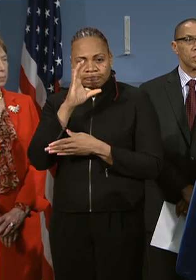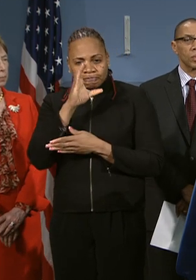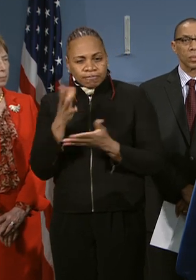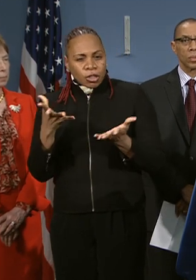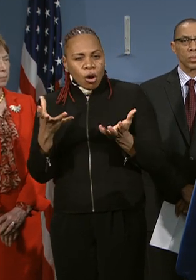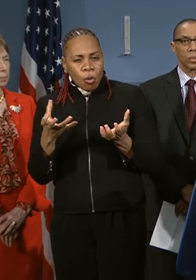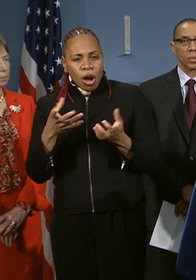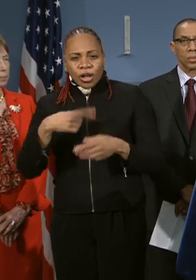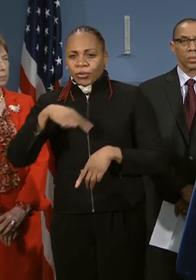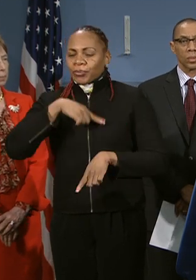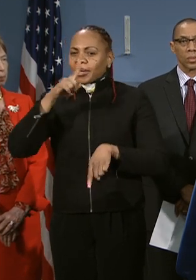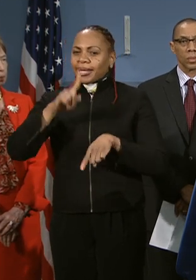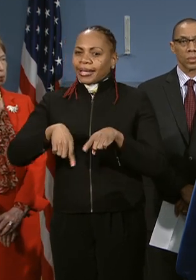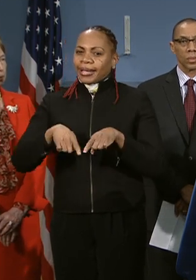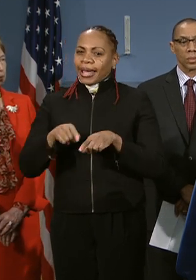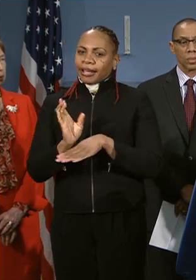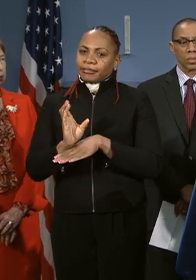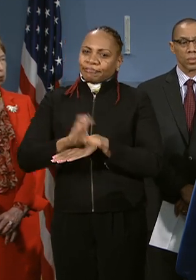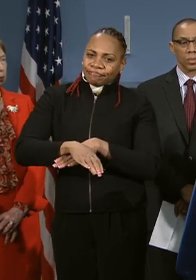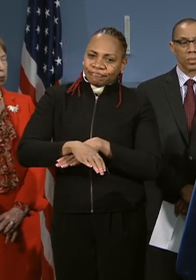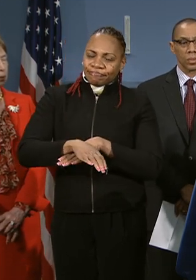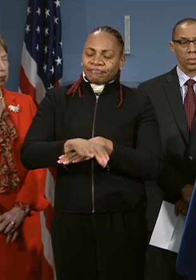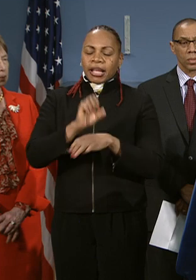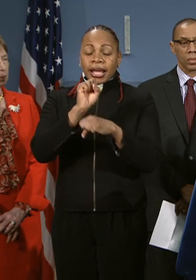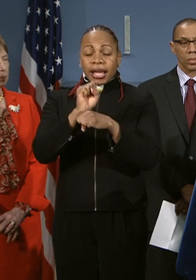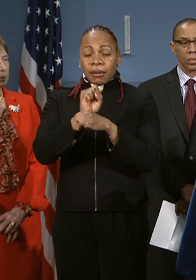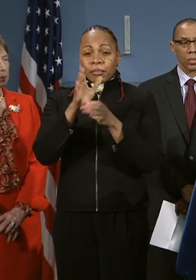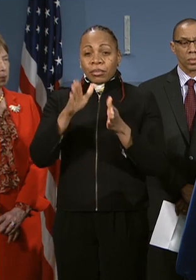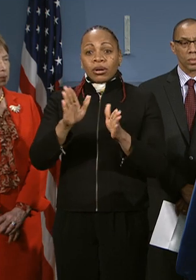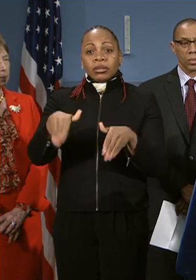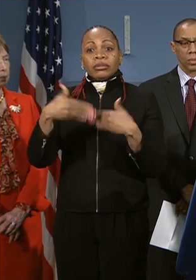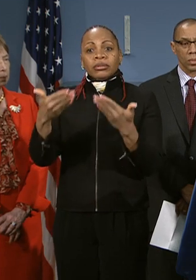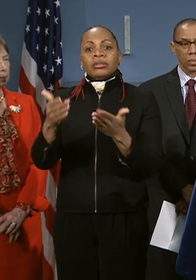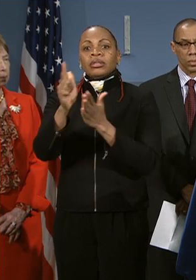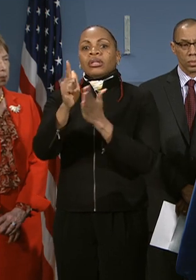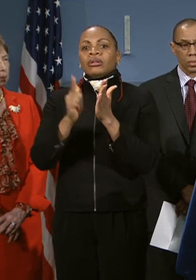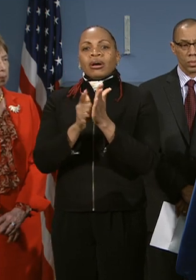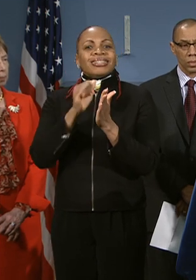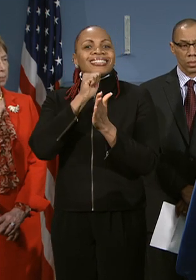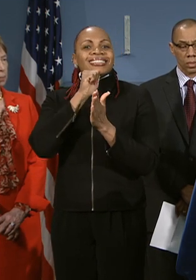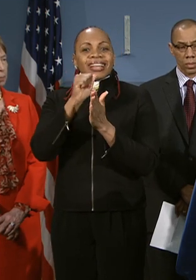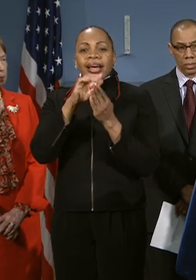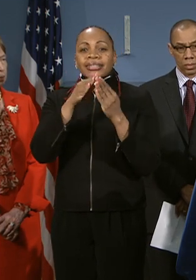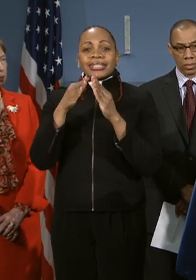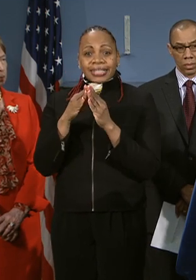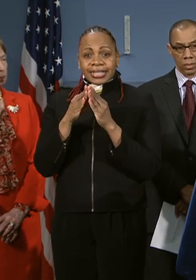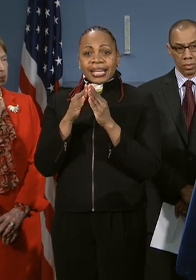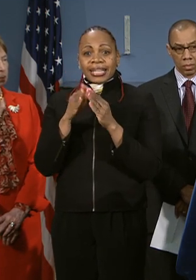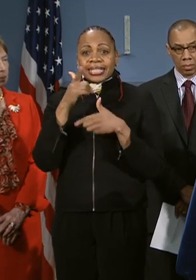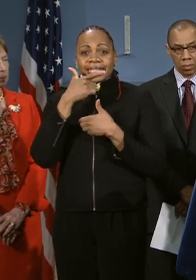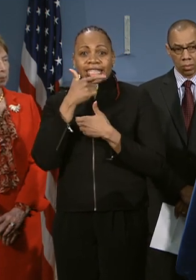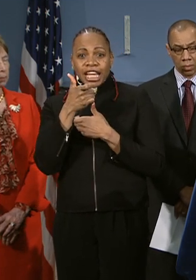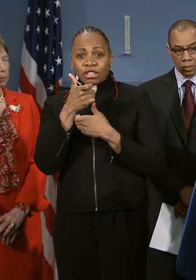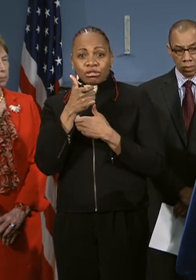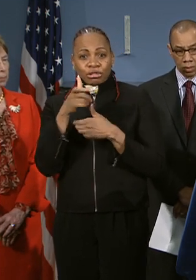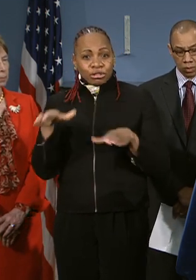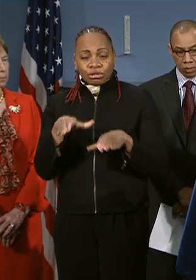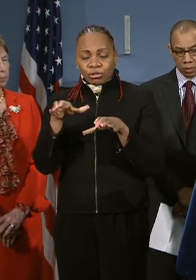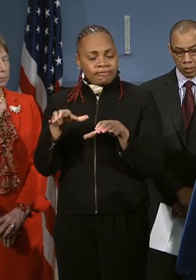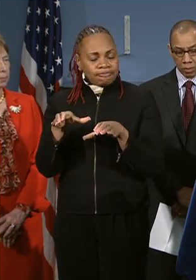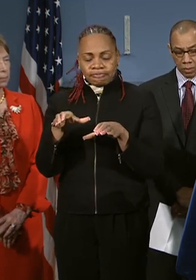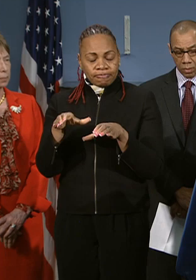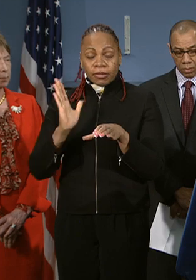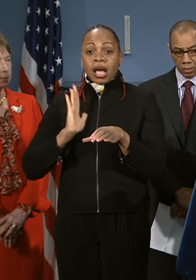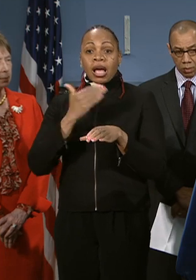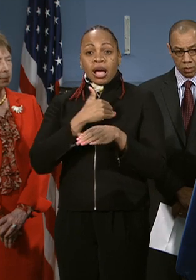we can't force their employers to provide by law, and it is not in the city's interest to do so. The city's interest is to